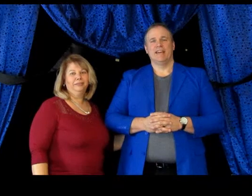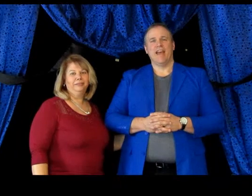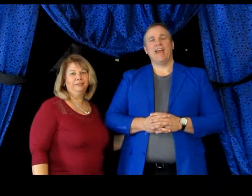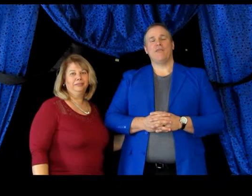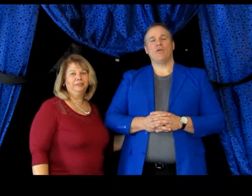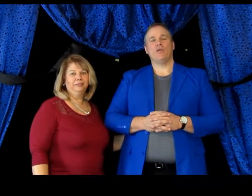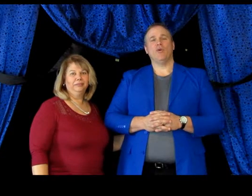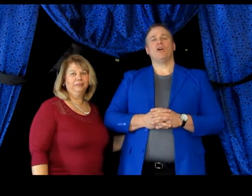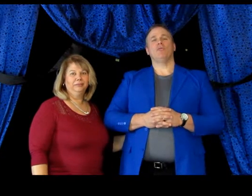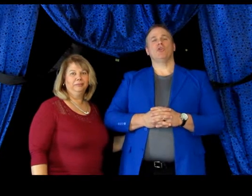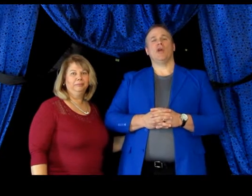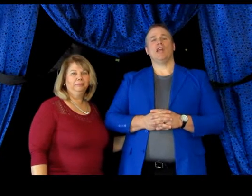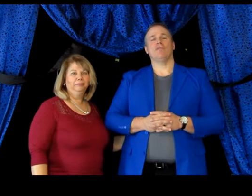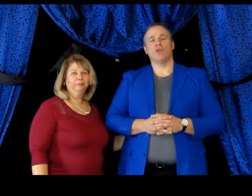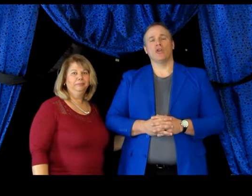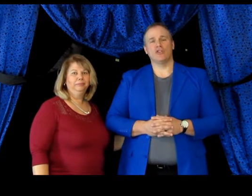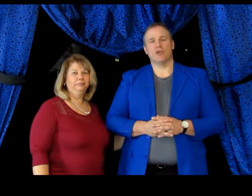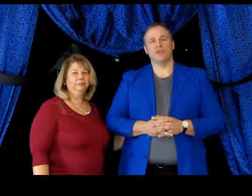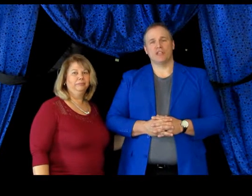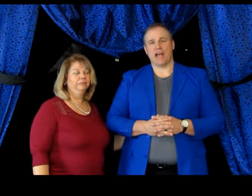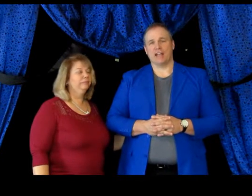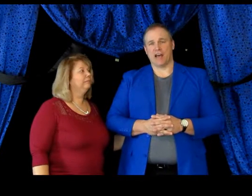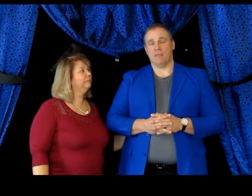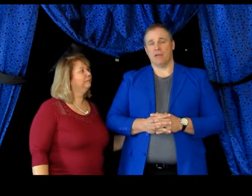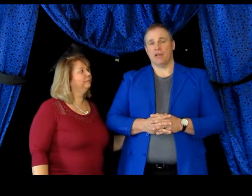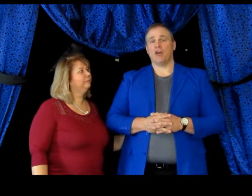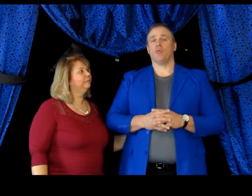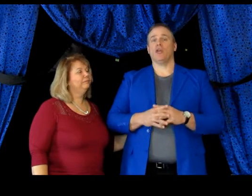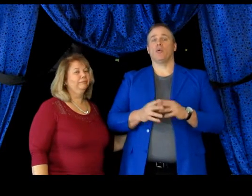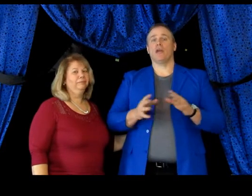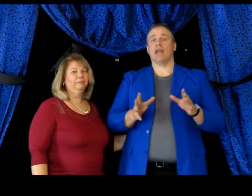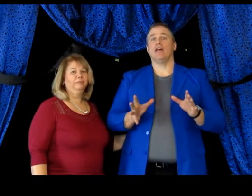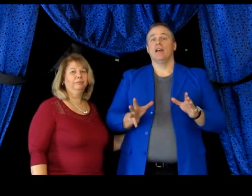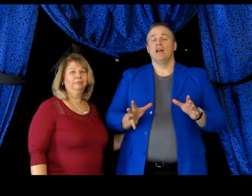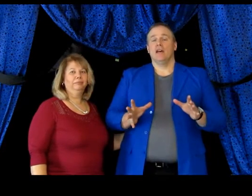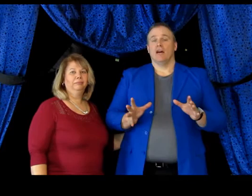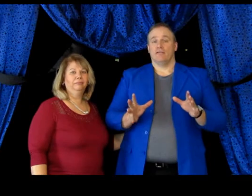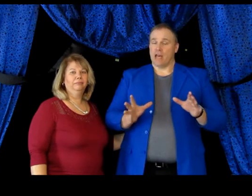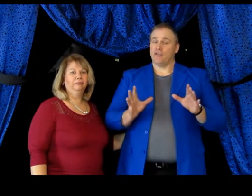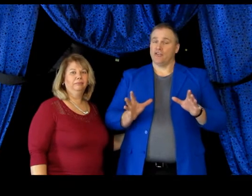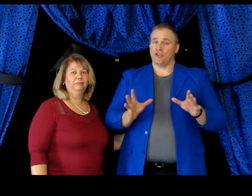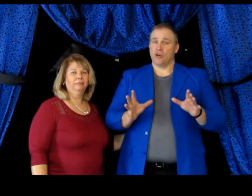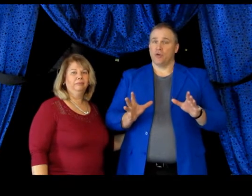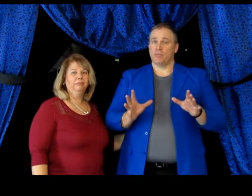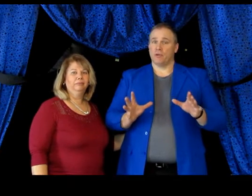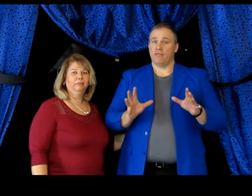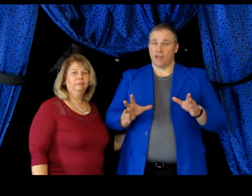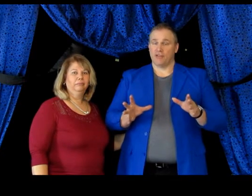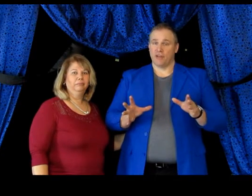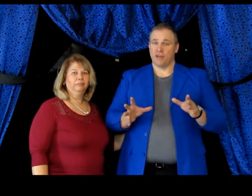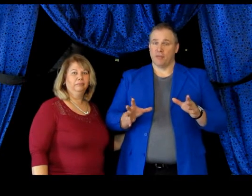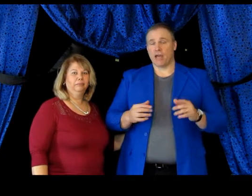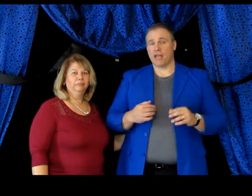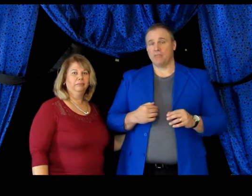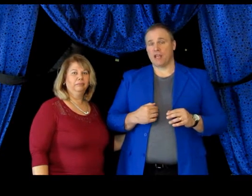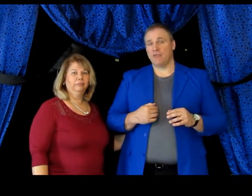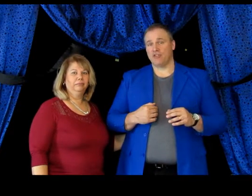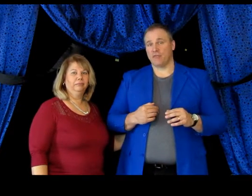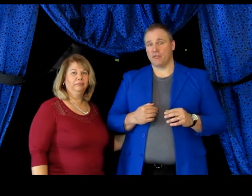Hey everyone, welcome to CreativeLearningShows.com. Here we create not just shows, but events. My name is Dave Jeffers,